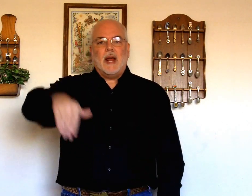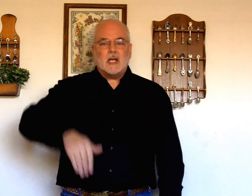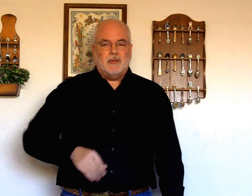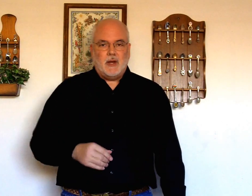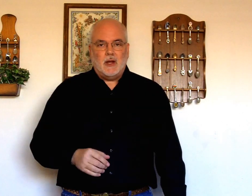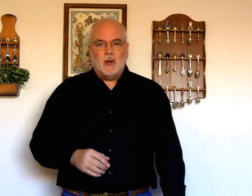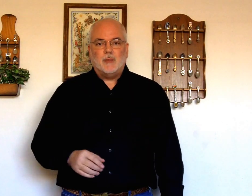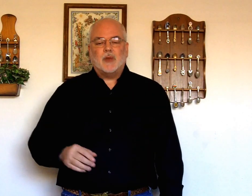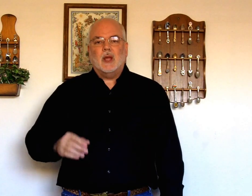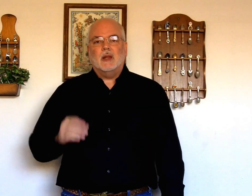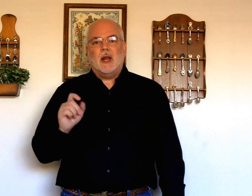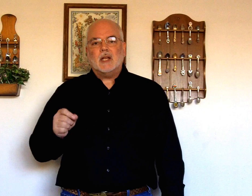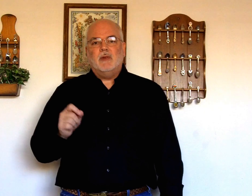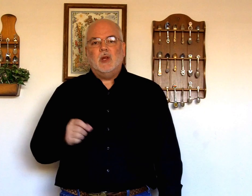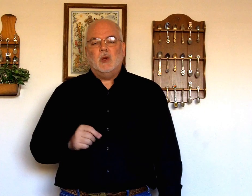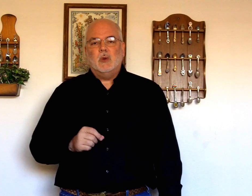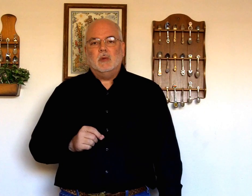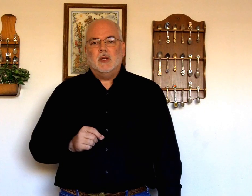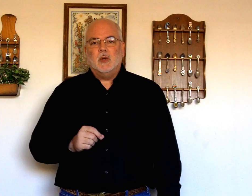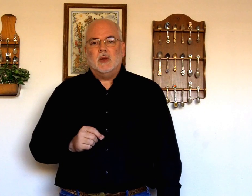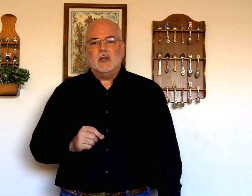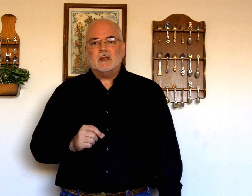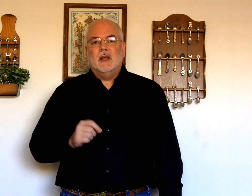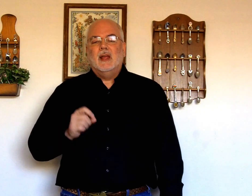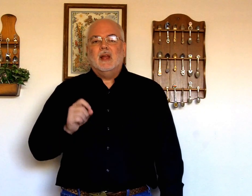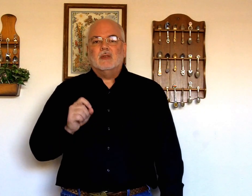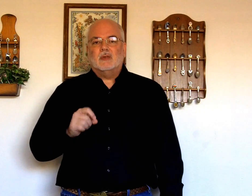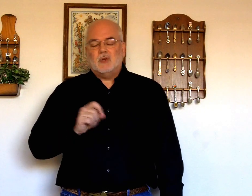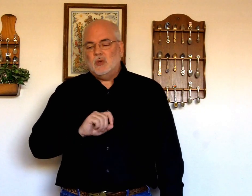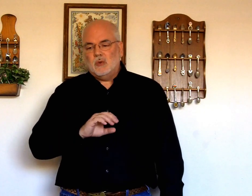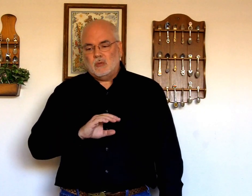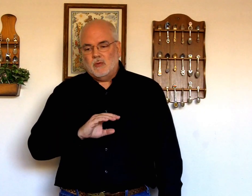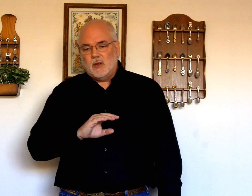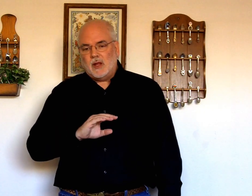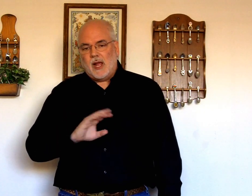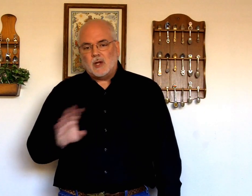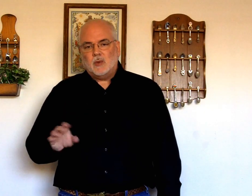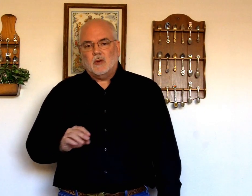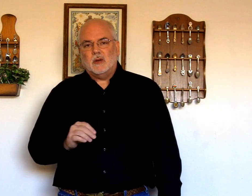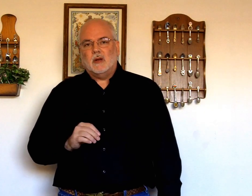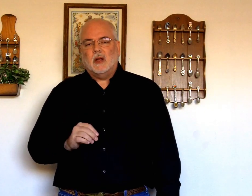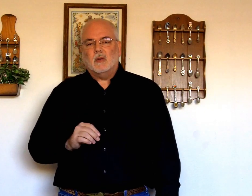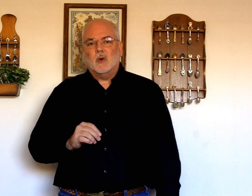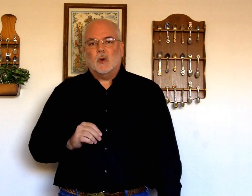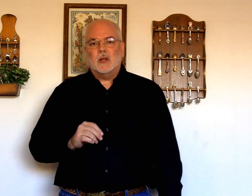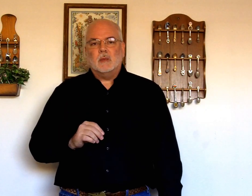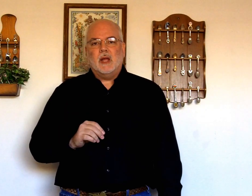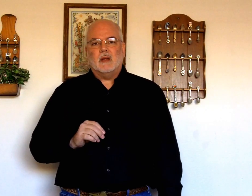last video. In the last video we will be doing this to the actual recording that will be at